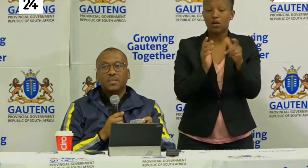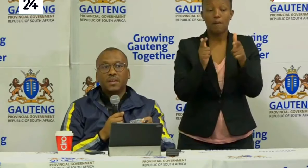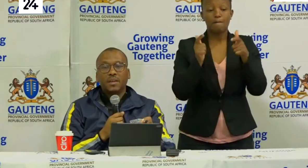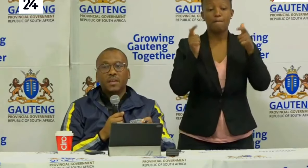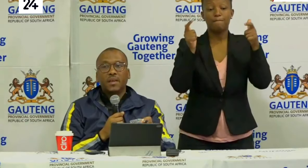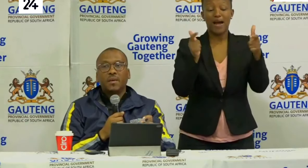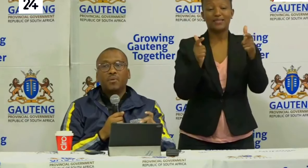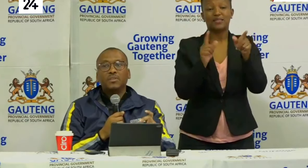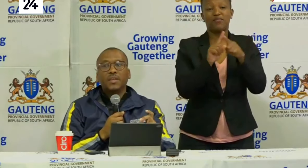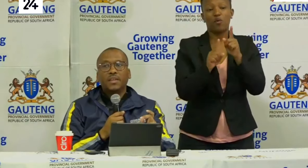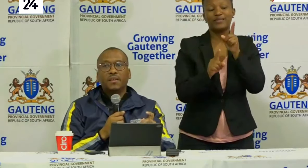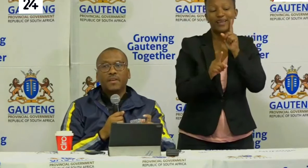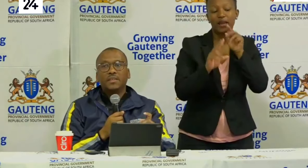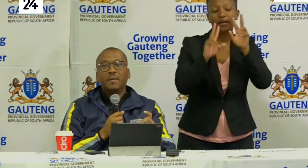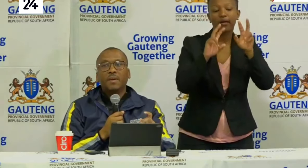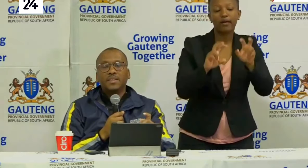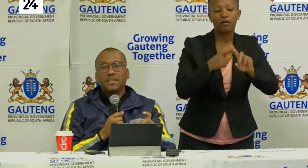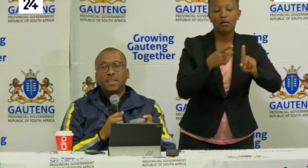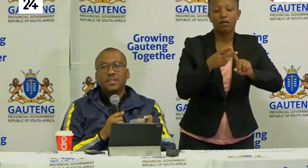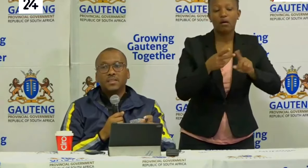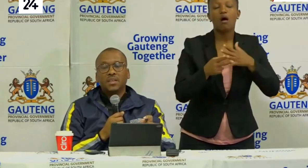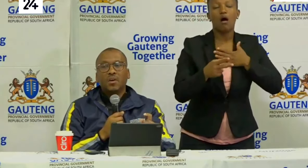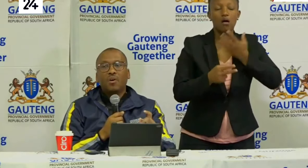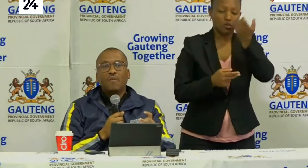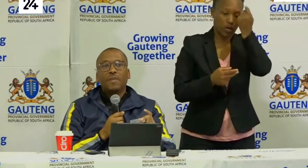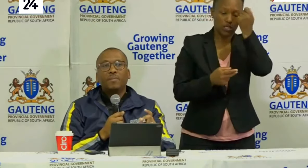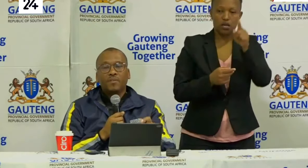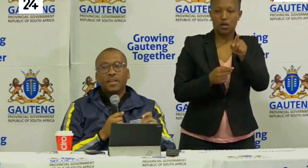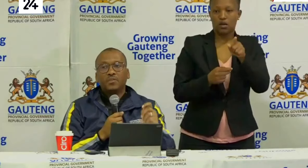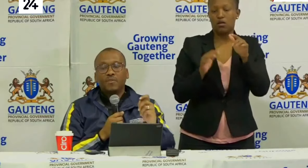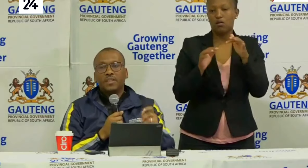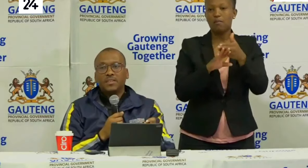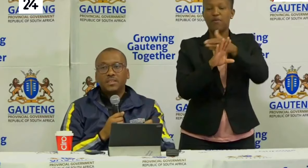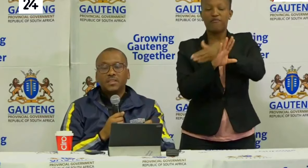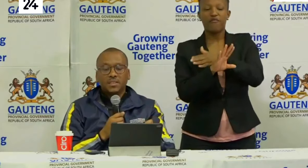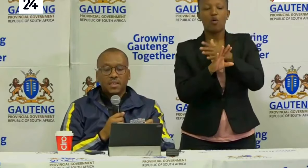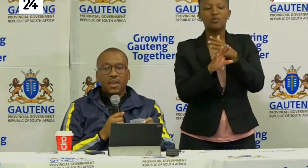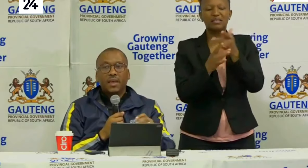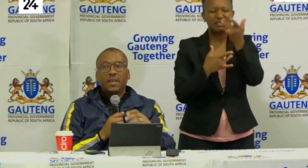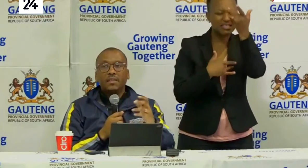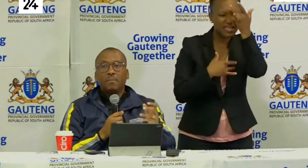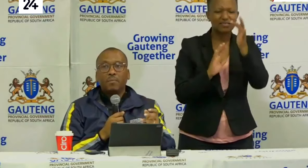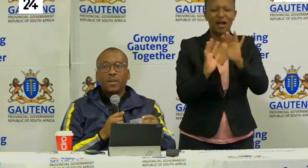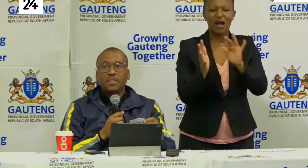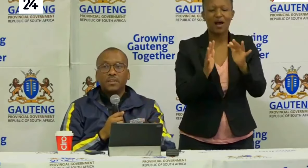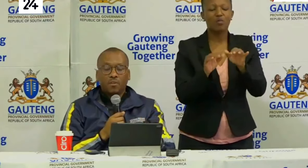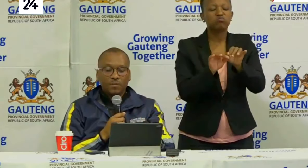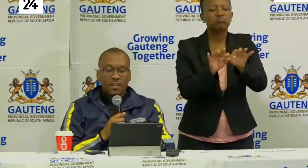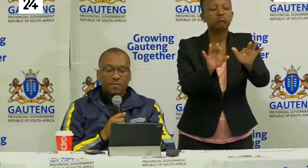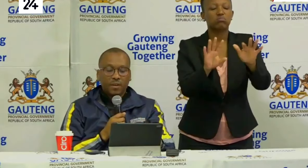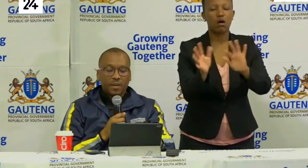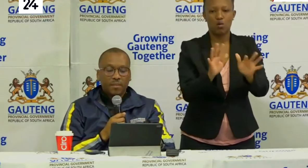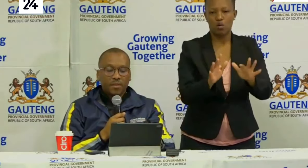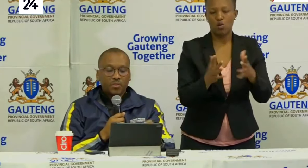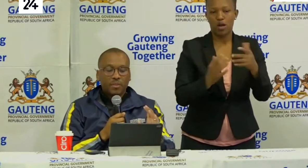screening because it gives us a better sense of the prevalence of the disease in the population of